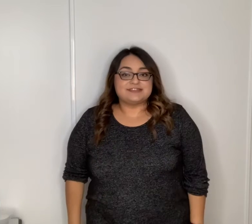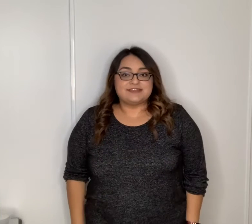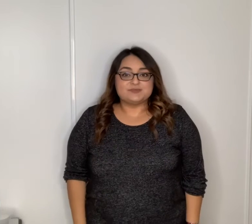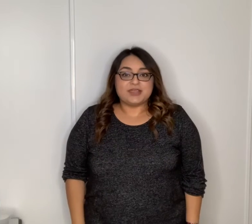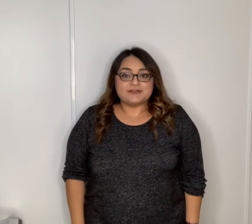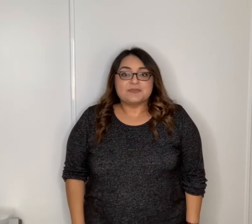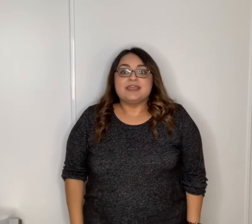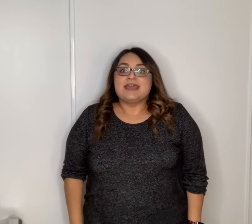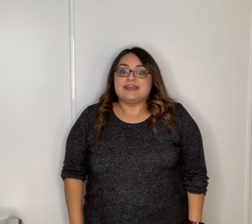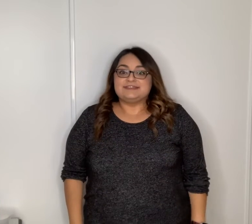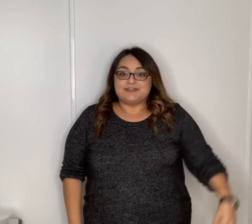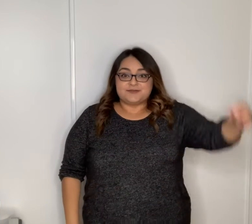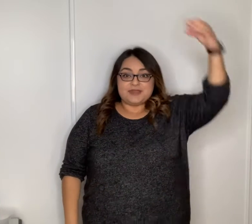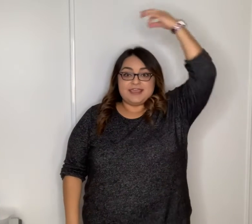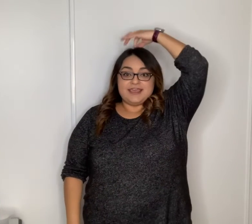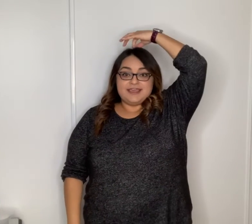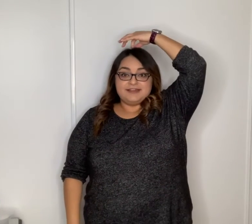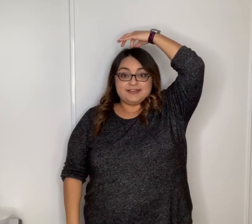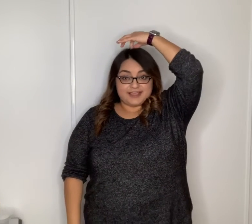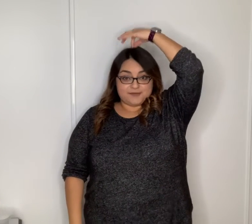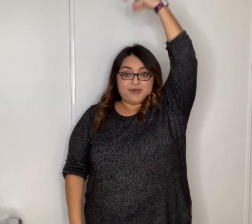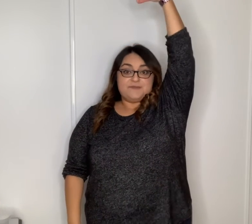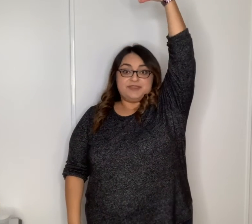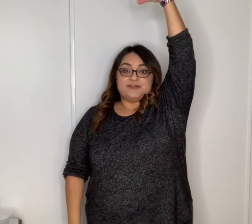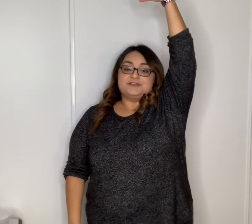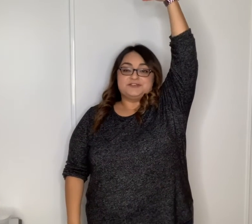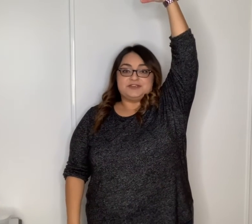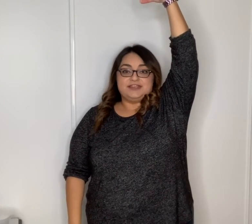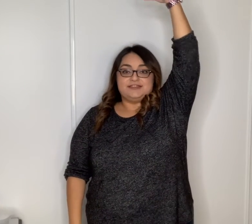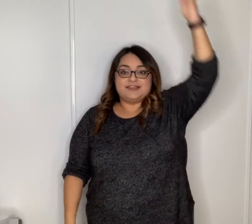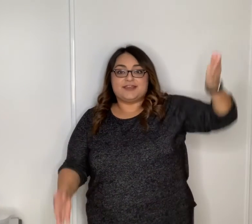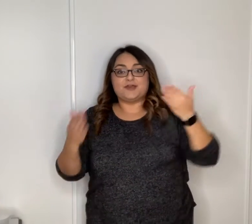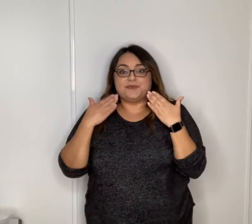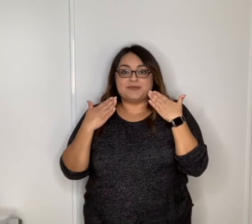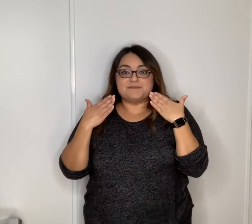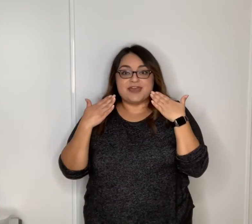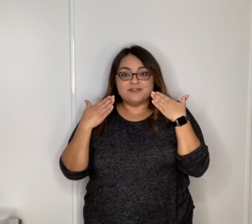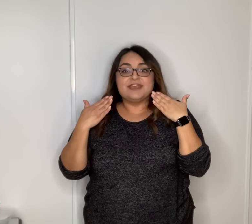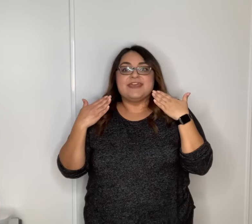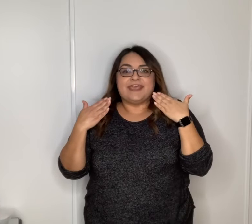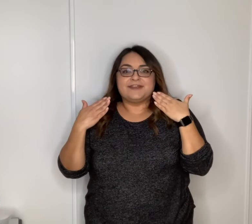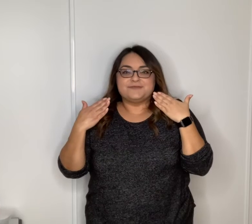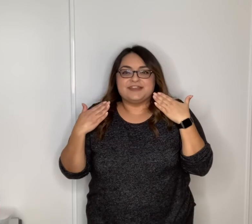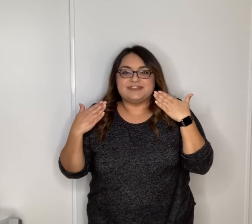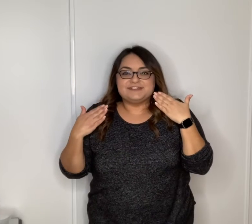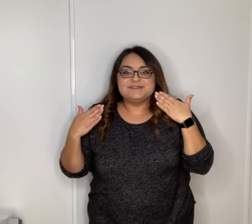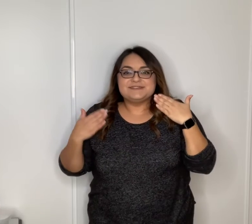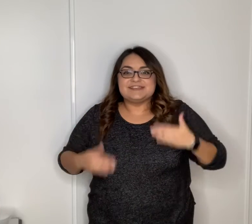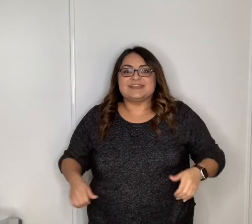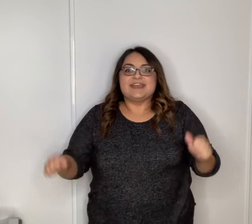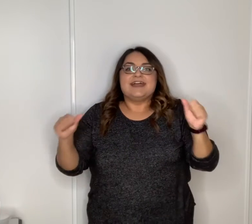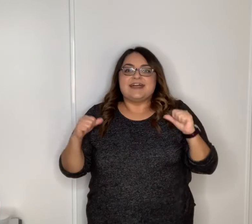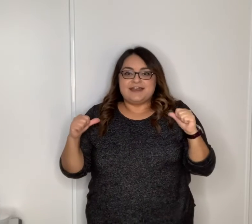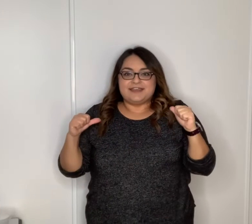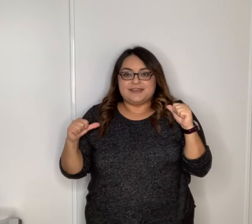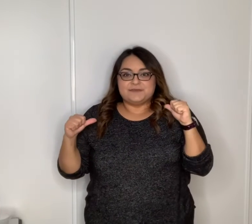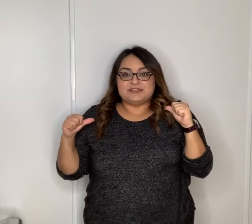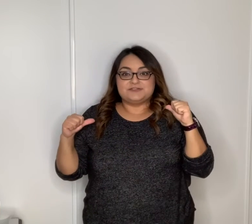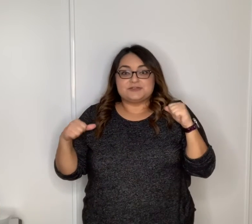that is bright i center my head like a puppet on a string then i open my mouth and i'm ready to sing i am an instrument